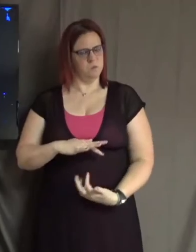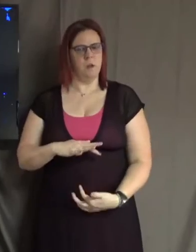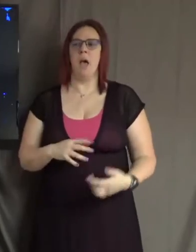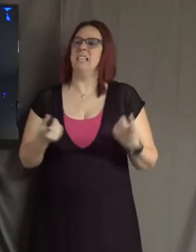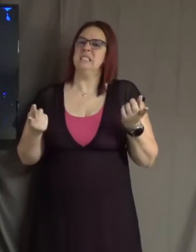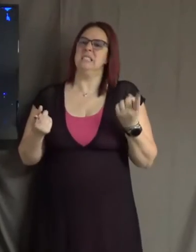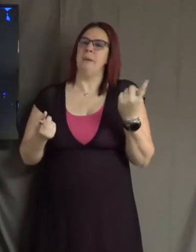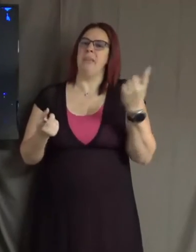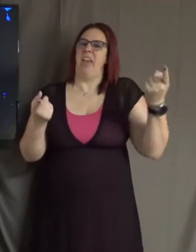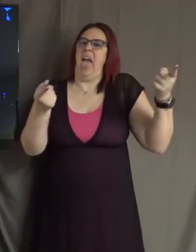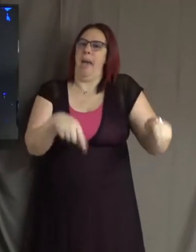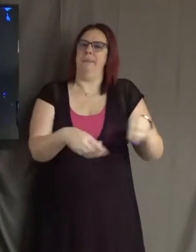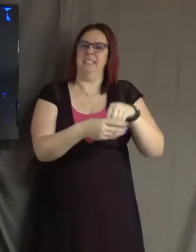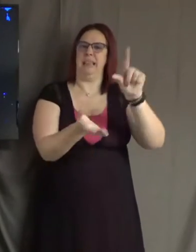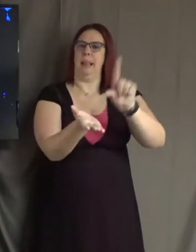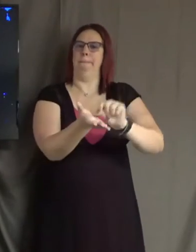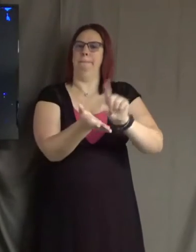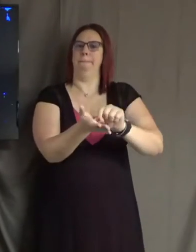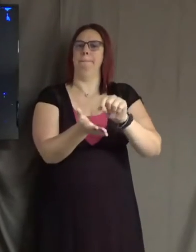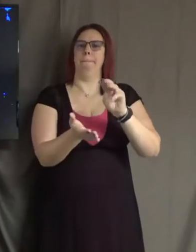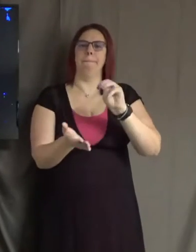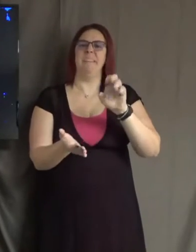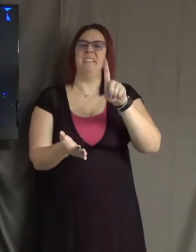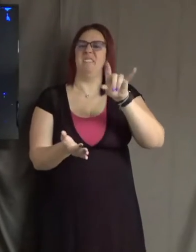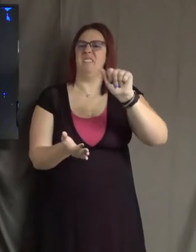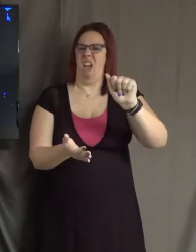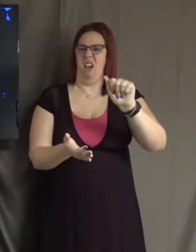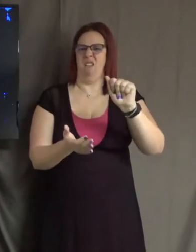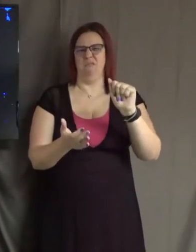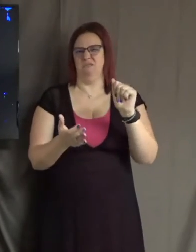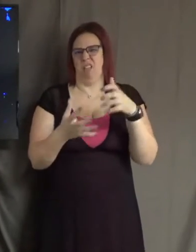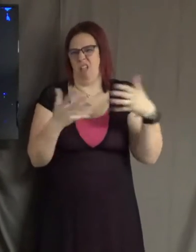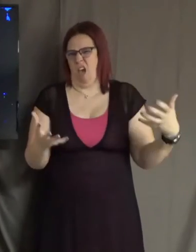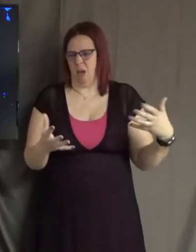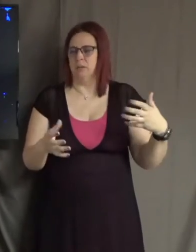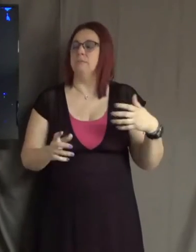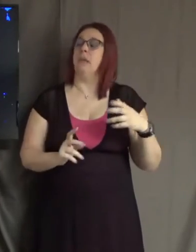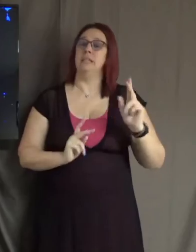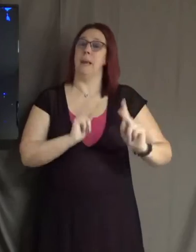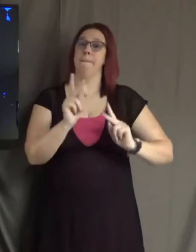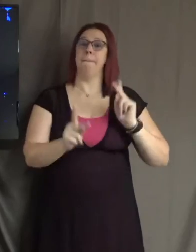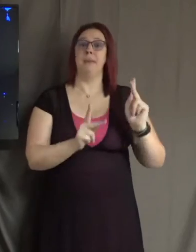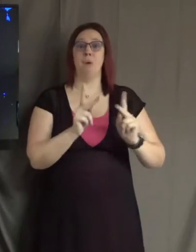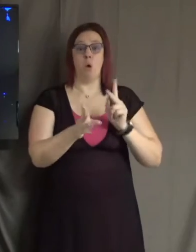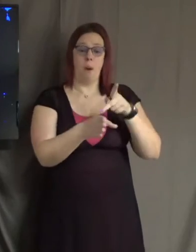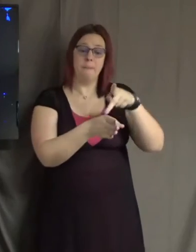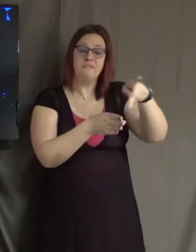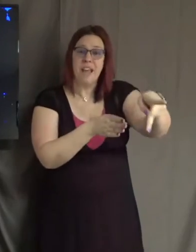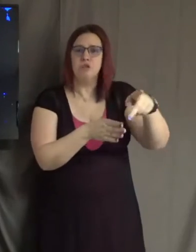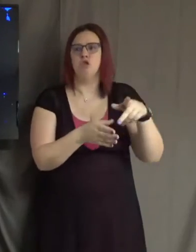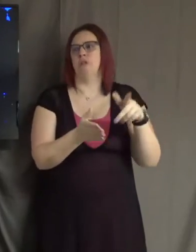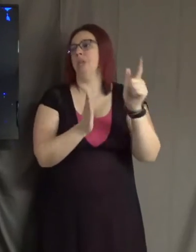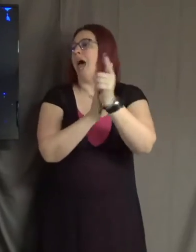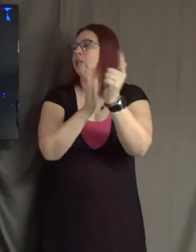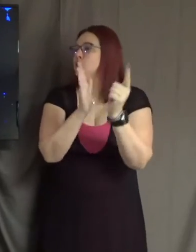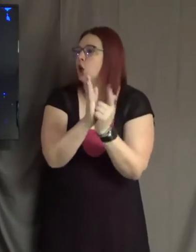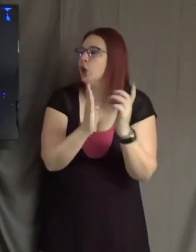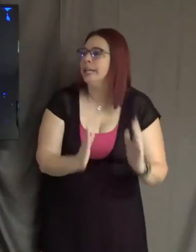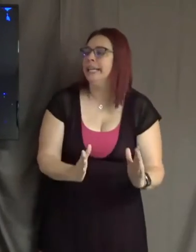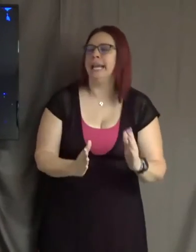a lot. It has to do with people who are professionals, such as attorneys or medical professionals or mental health